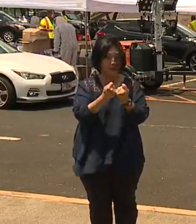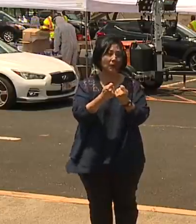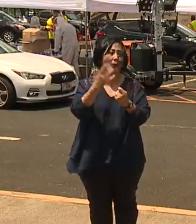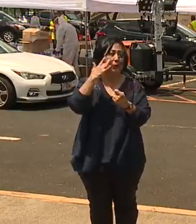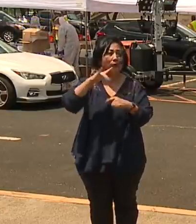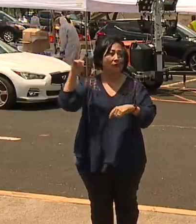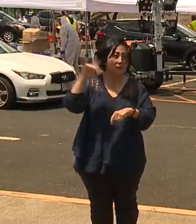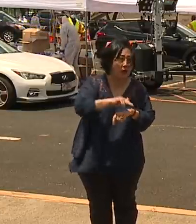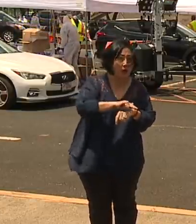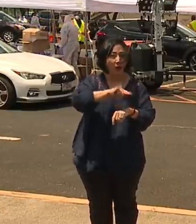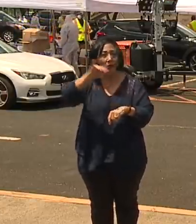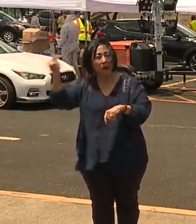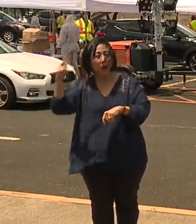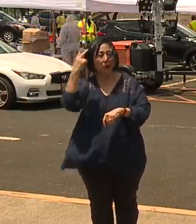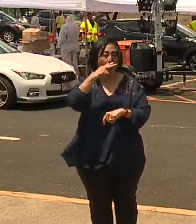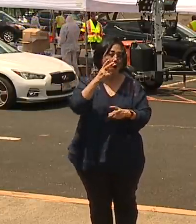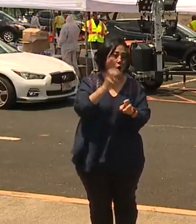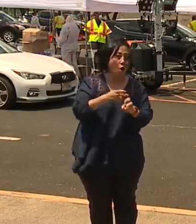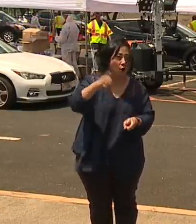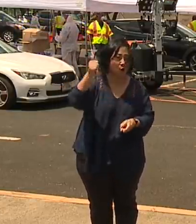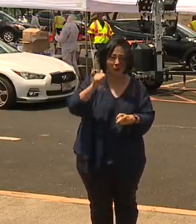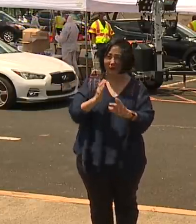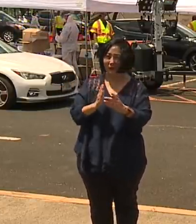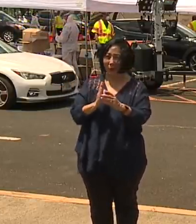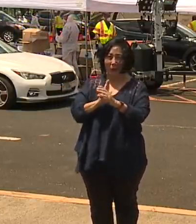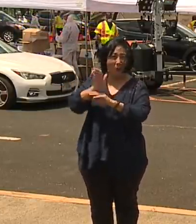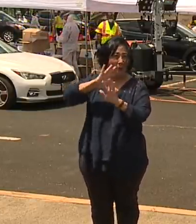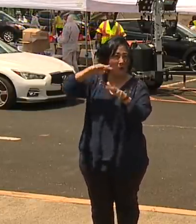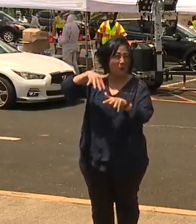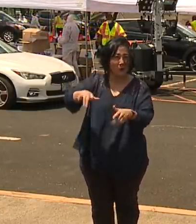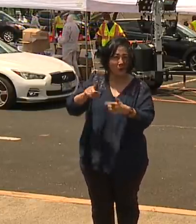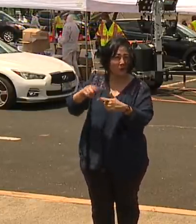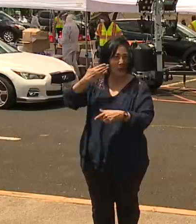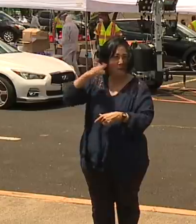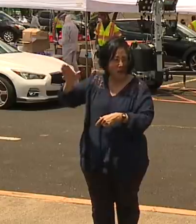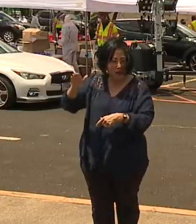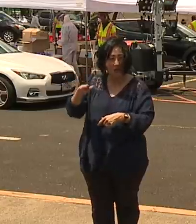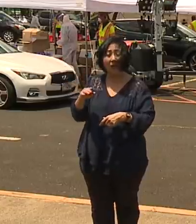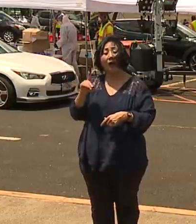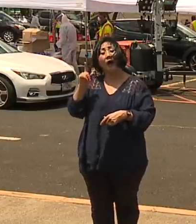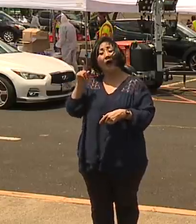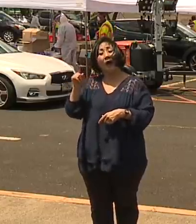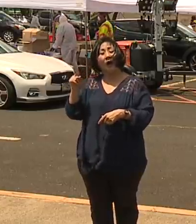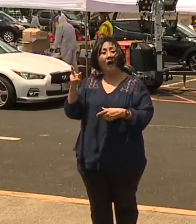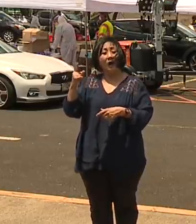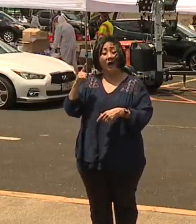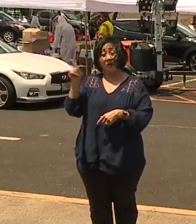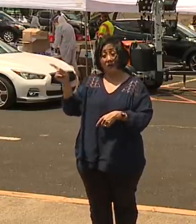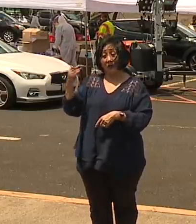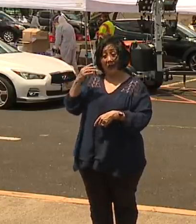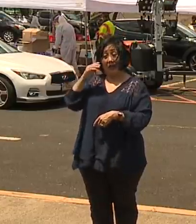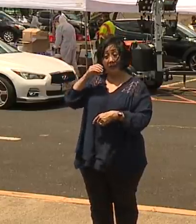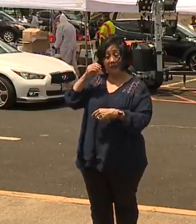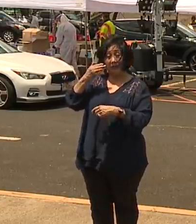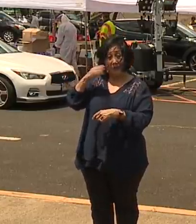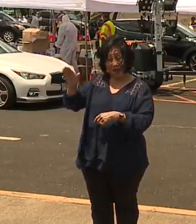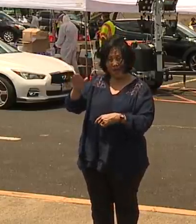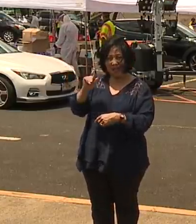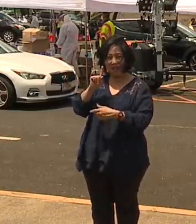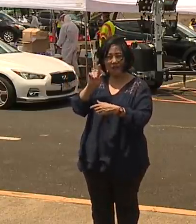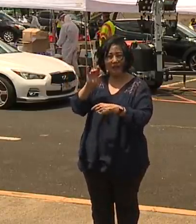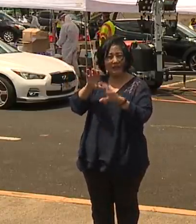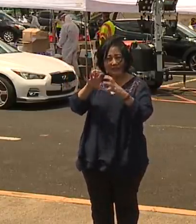forth across the mainland and to Hawaii as compared to about one week that the craft team spend in other places.